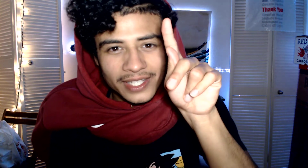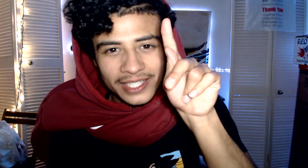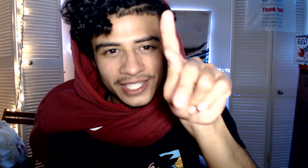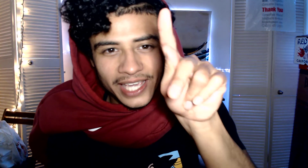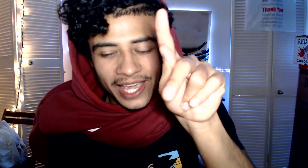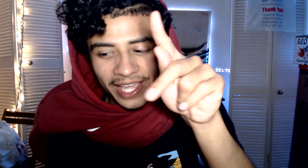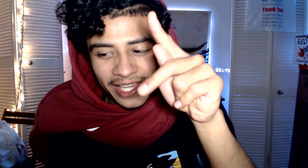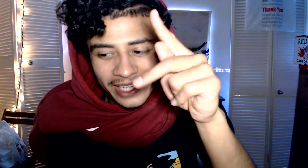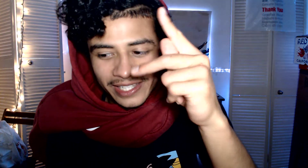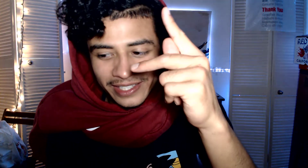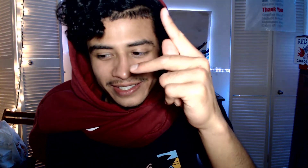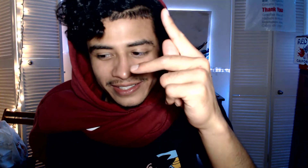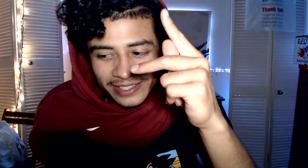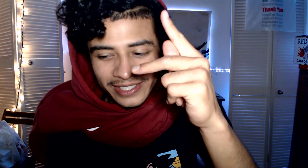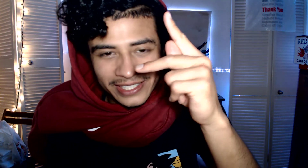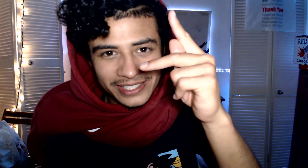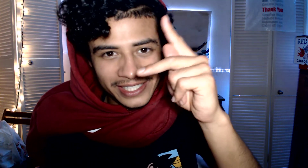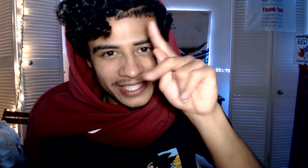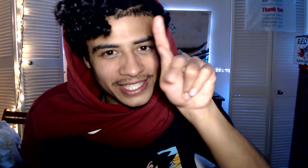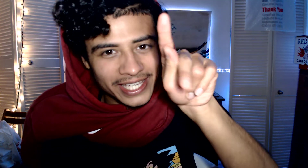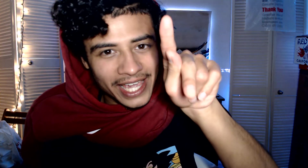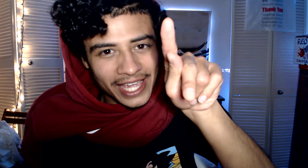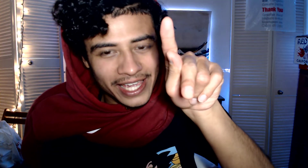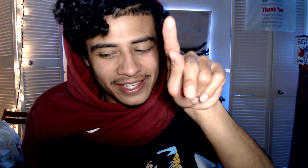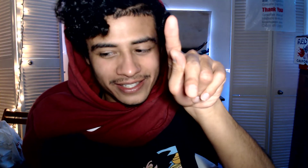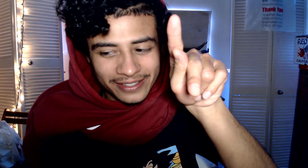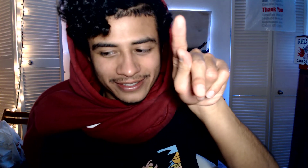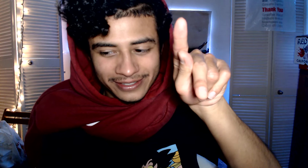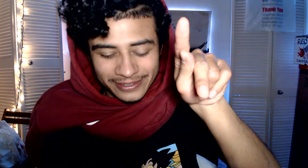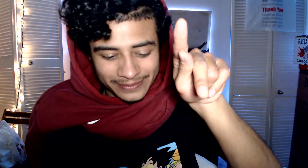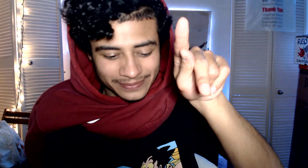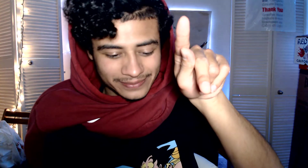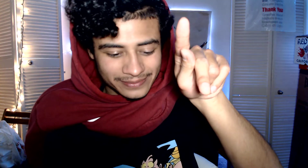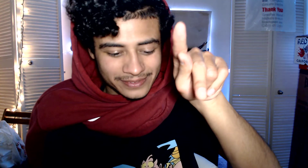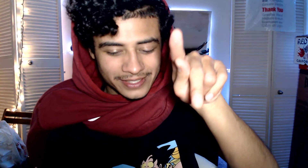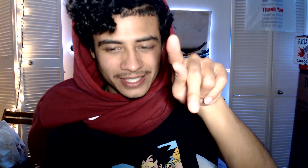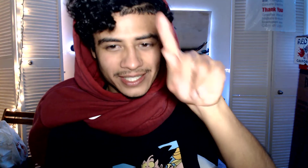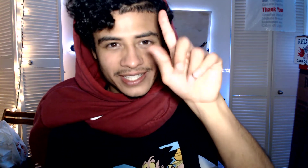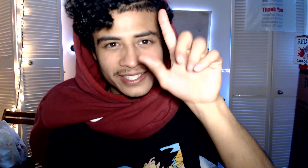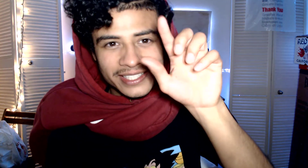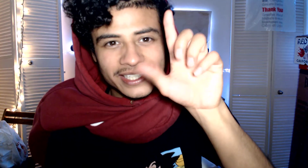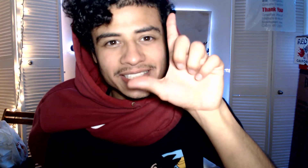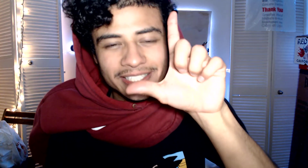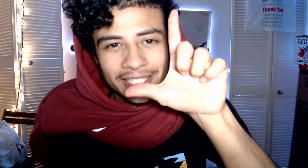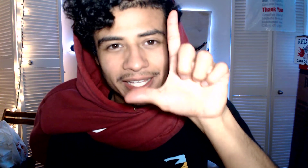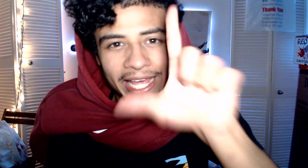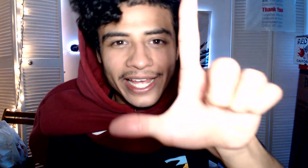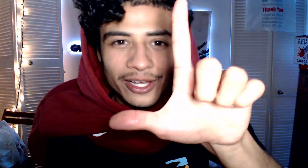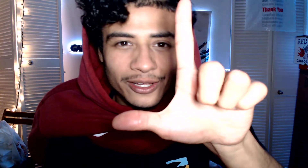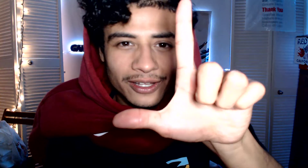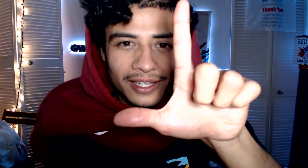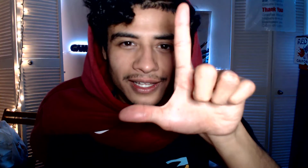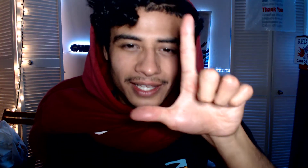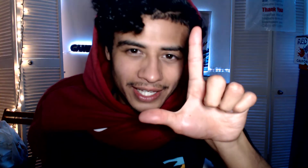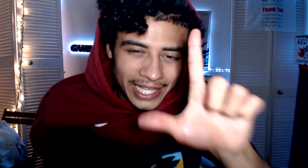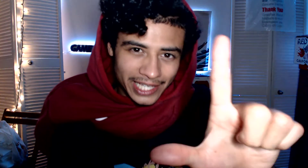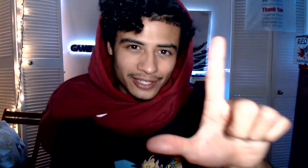K. This is a K. This is L. L.